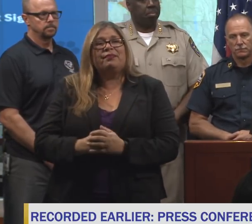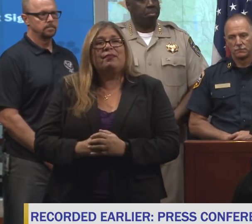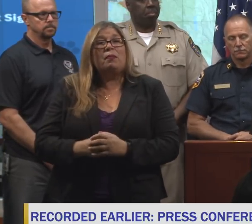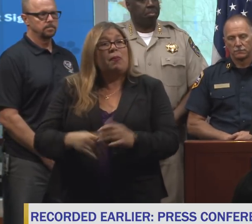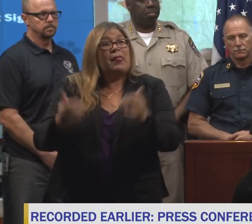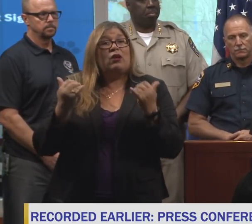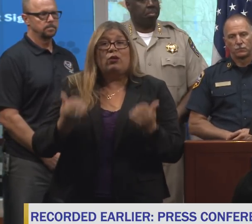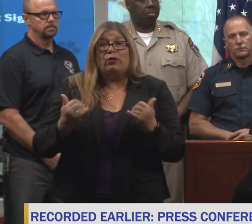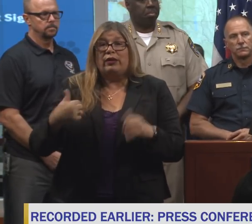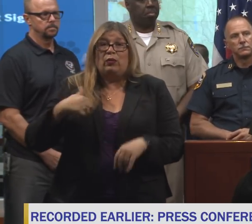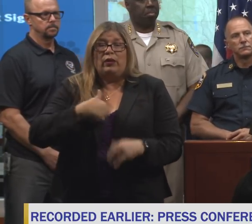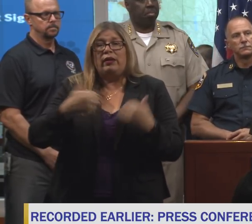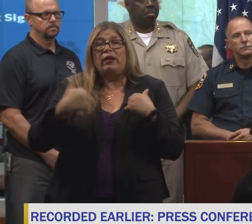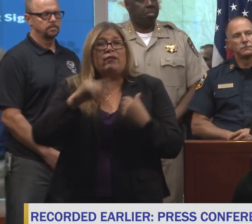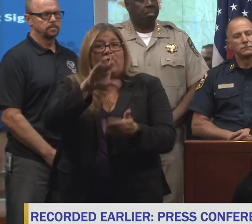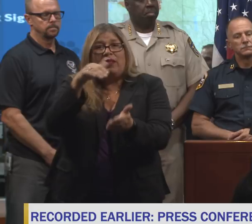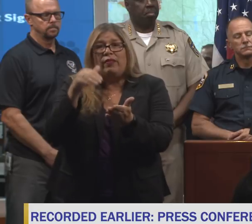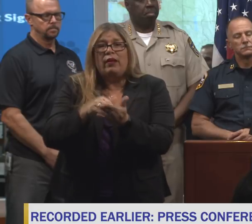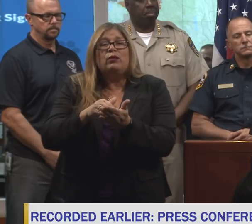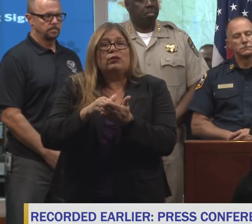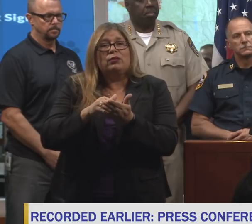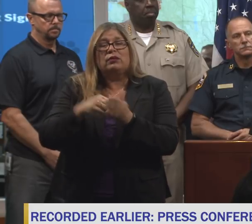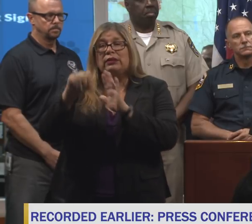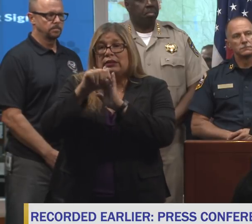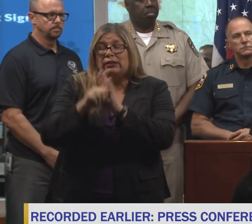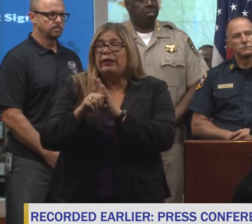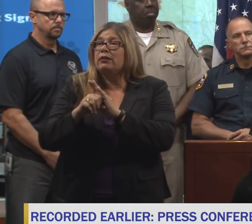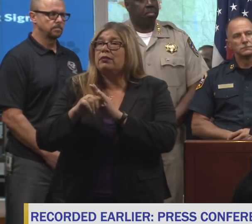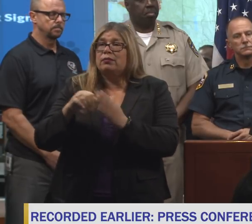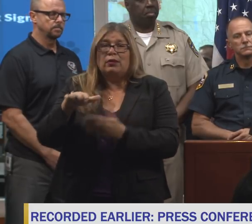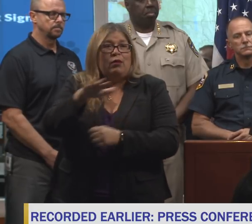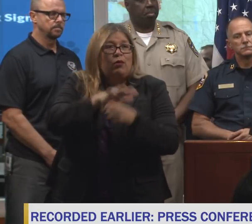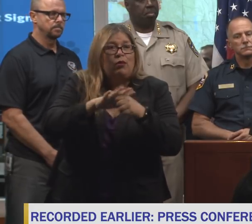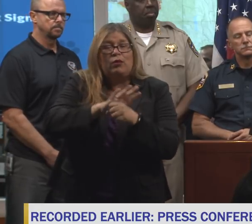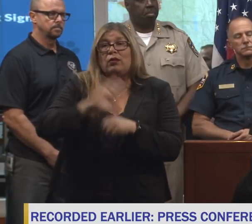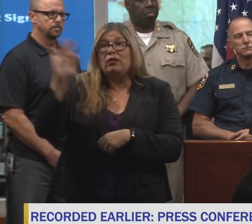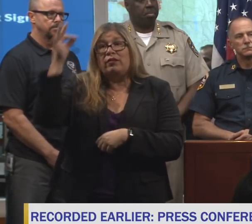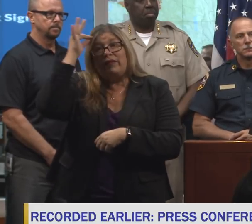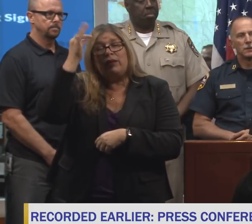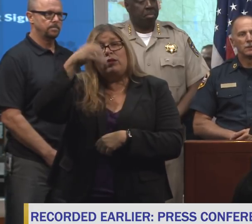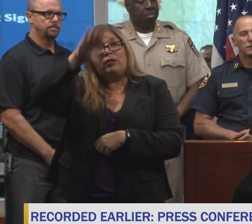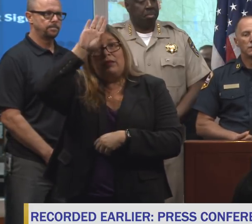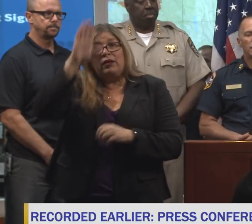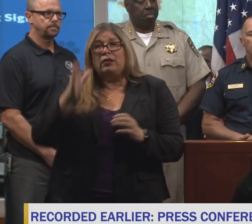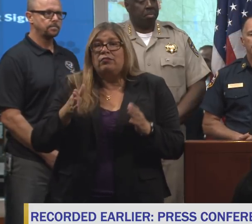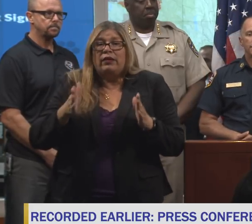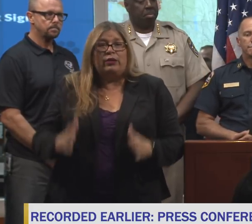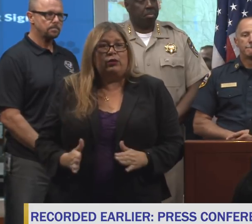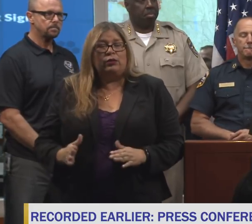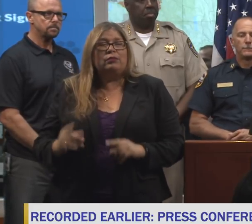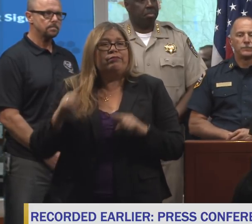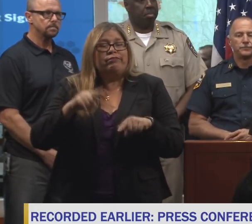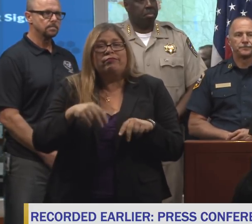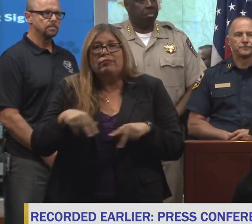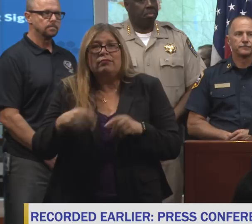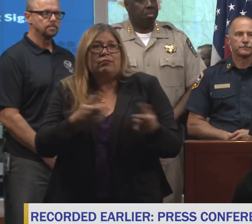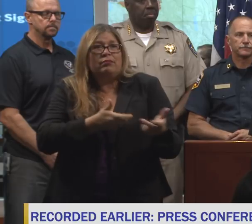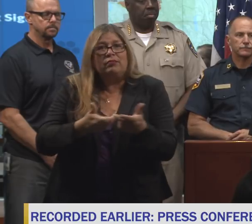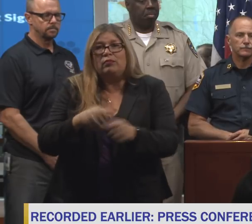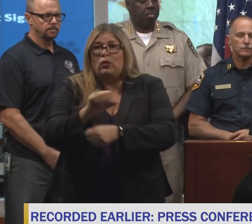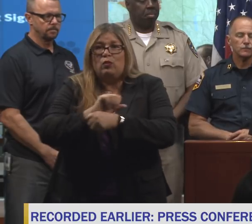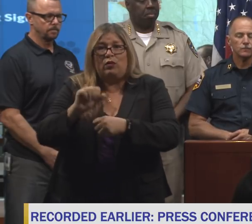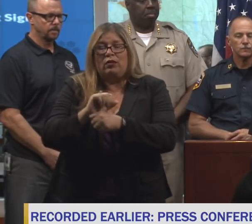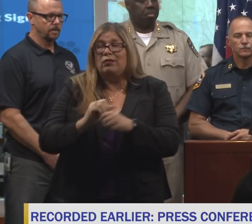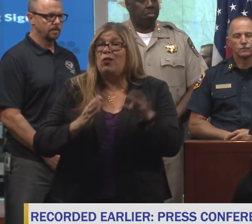Currently, we have thousands of state, local, and federal firefighters on the line, over 13